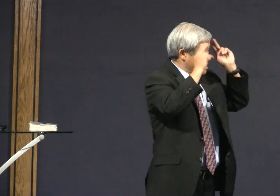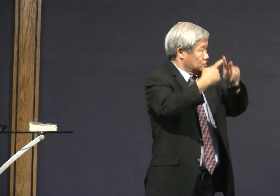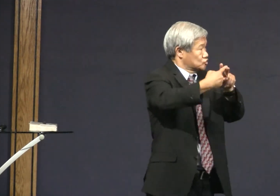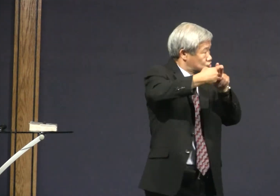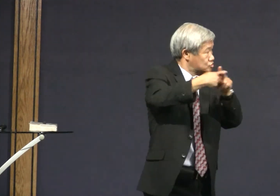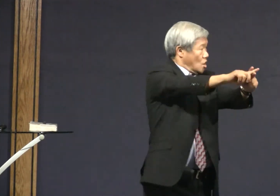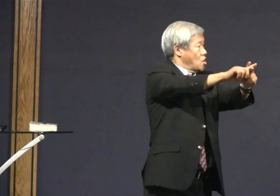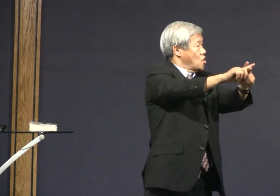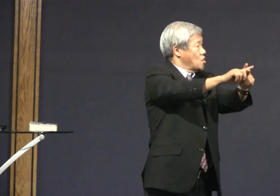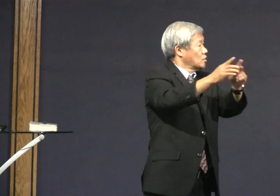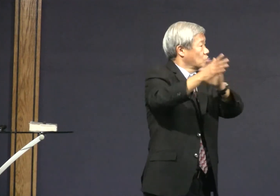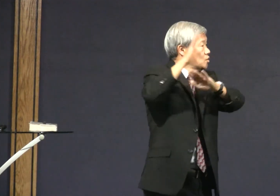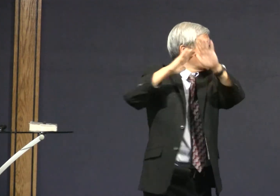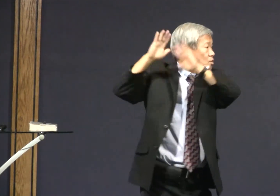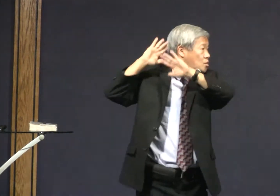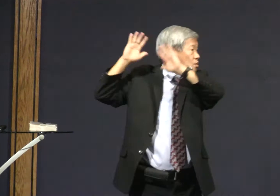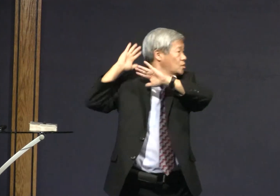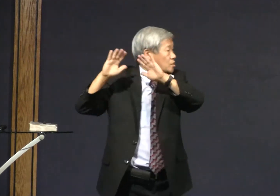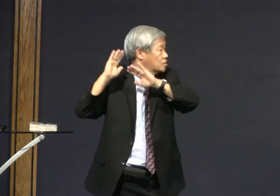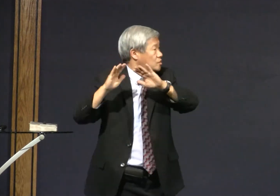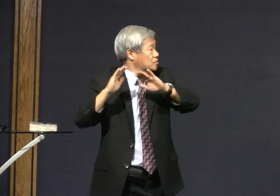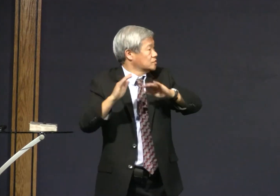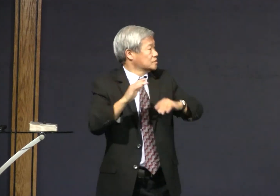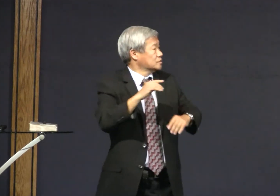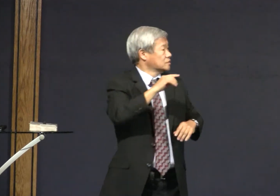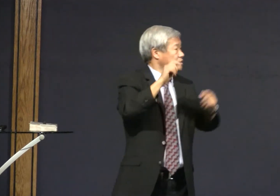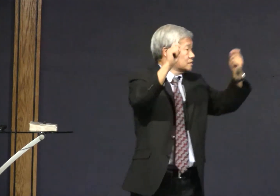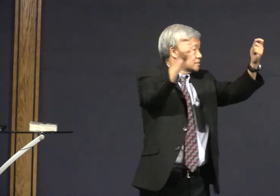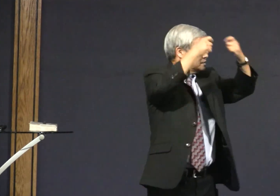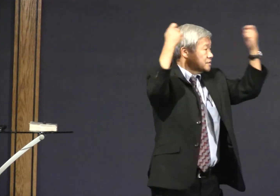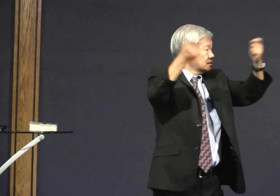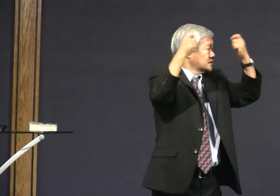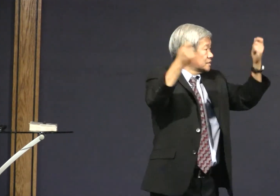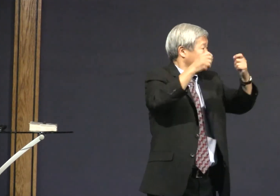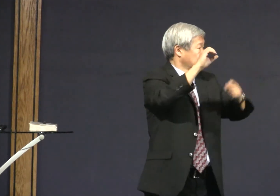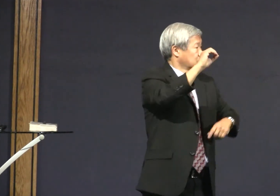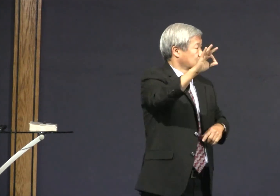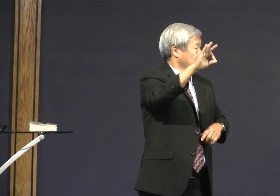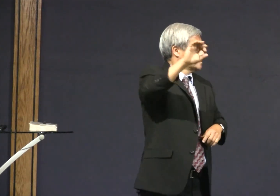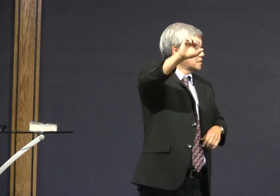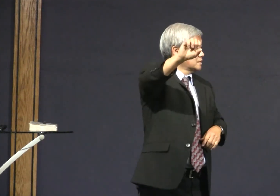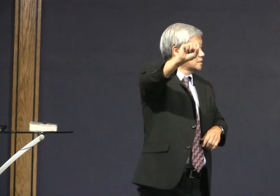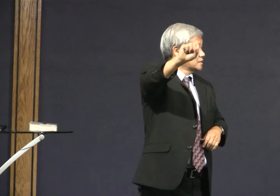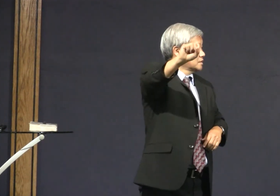Halloween's origins date back to the ancient festival of Sampene.